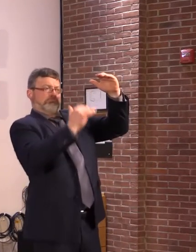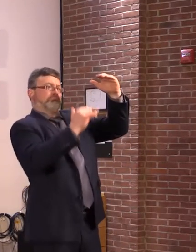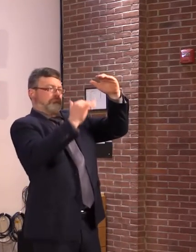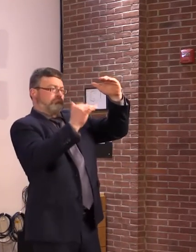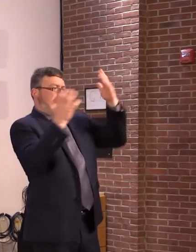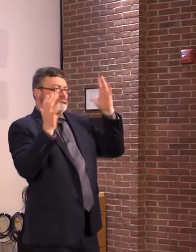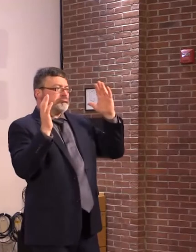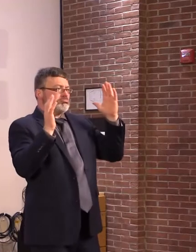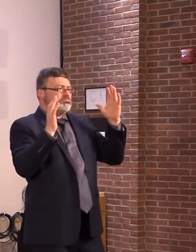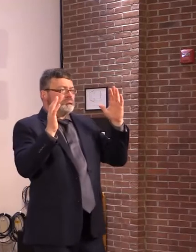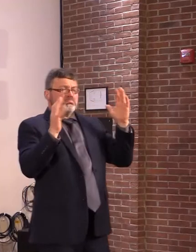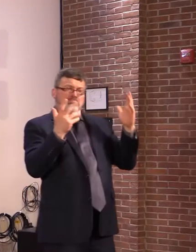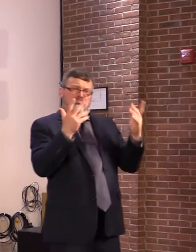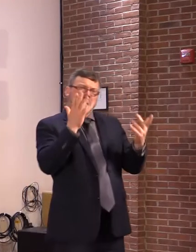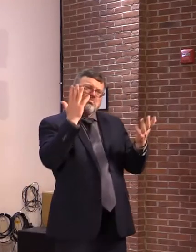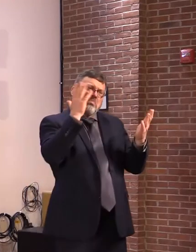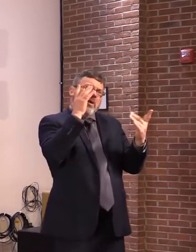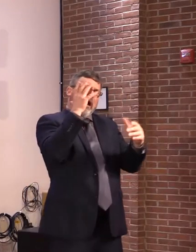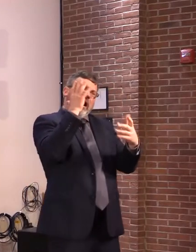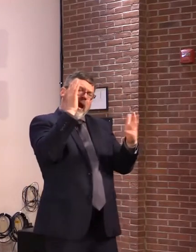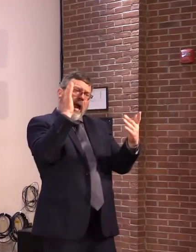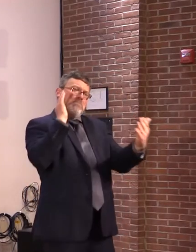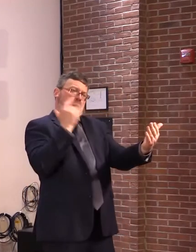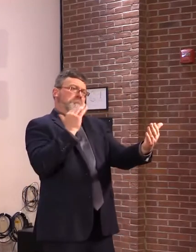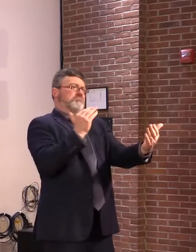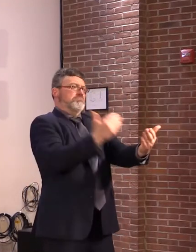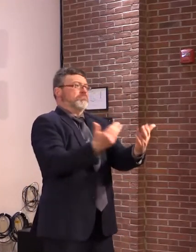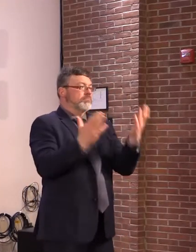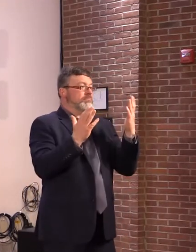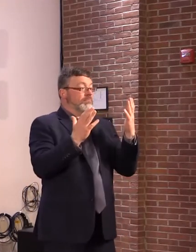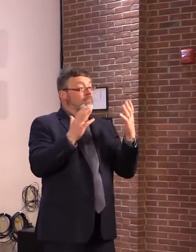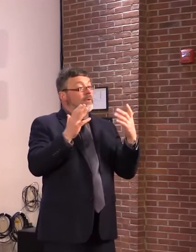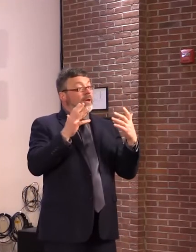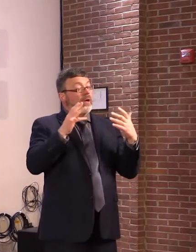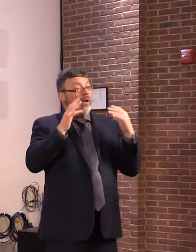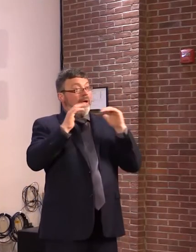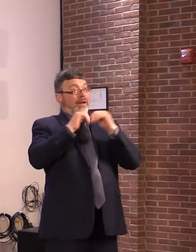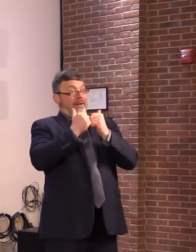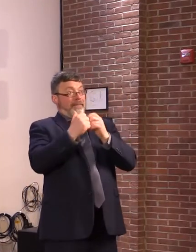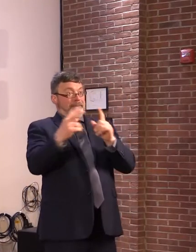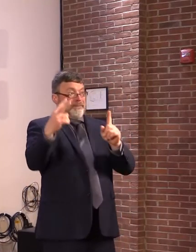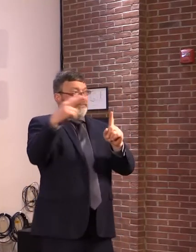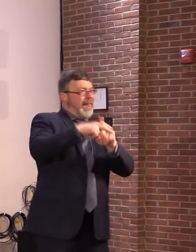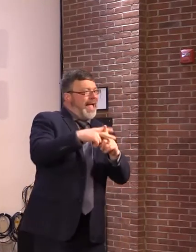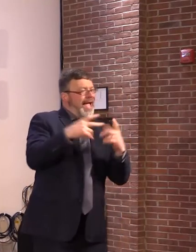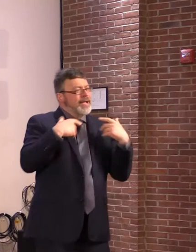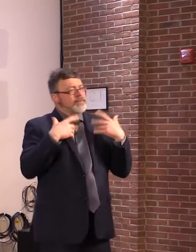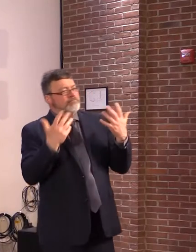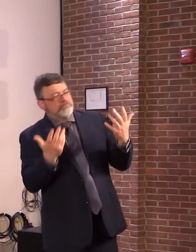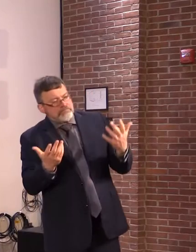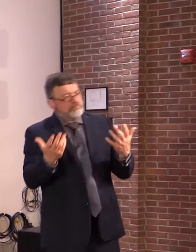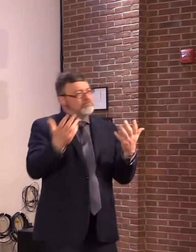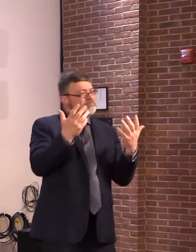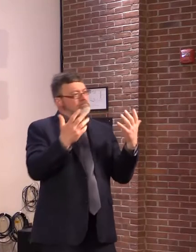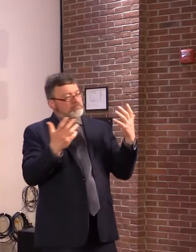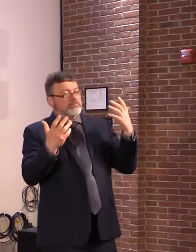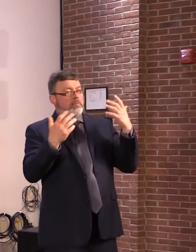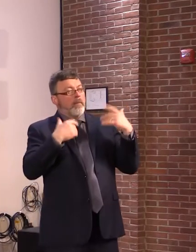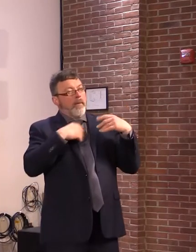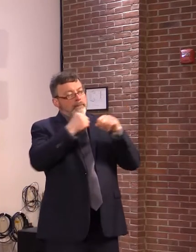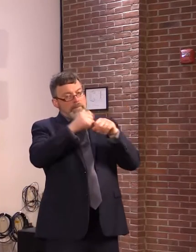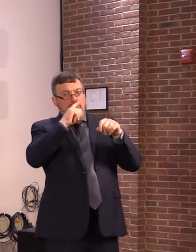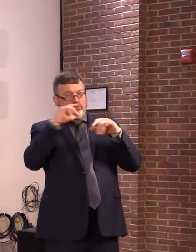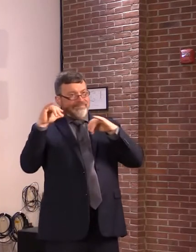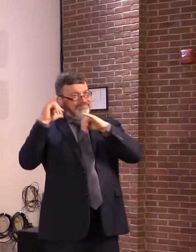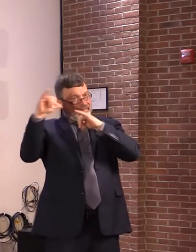all the details, but they're definitely moving in the right direction. There's a path forward there. And your thoughts